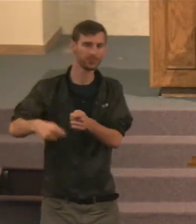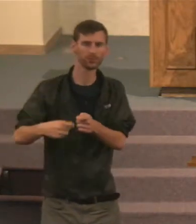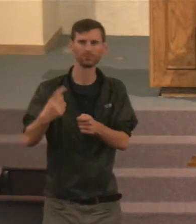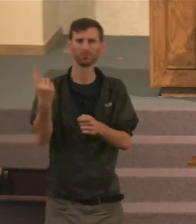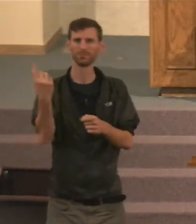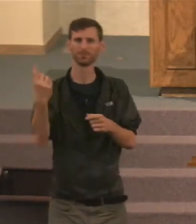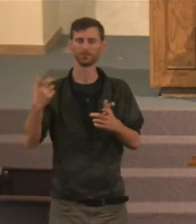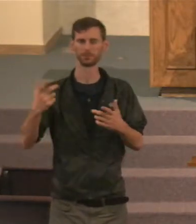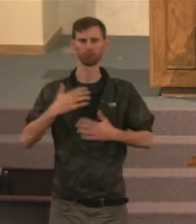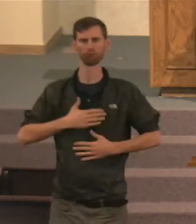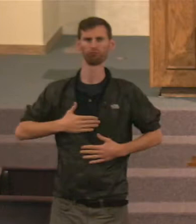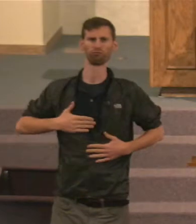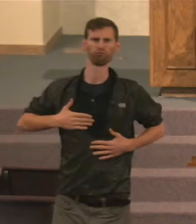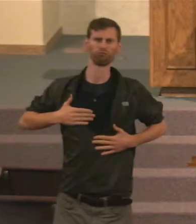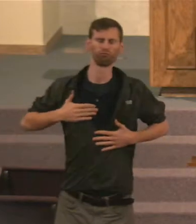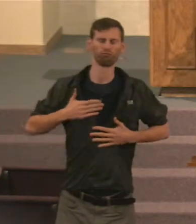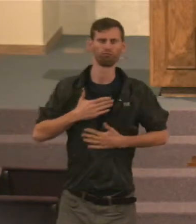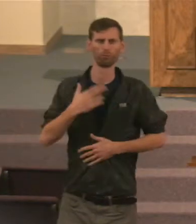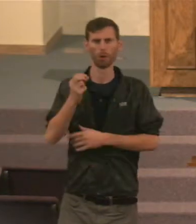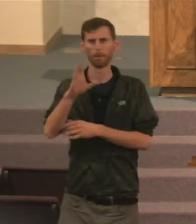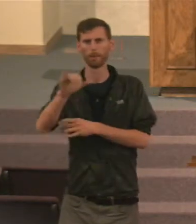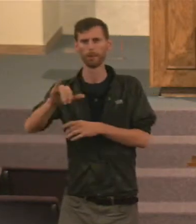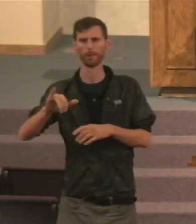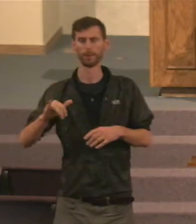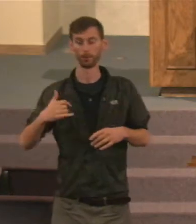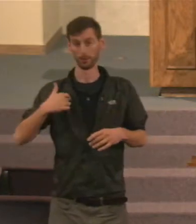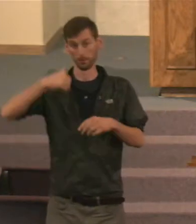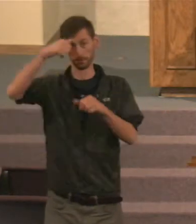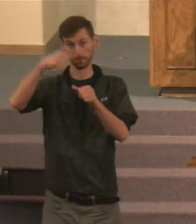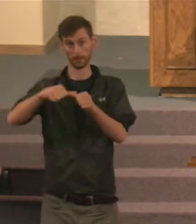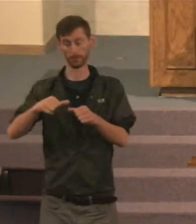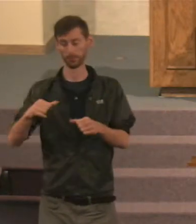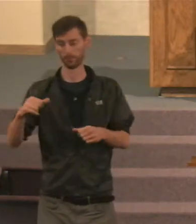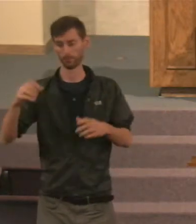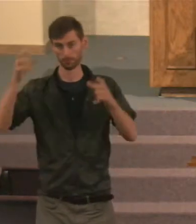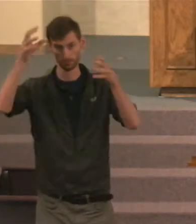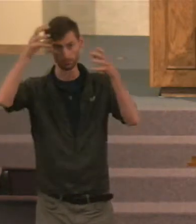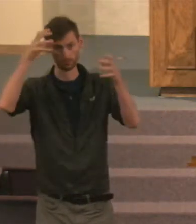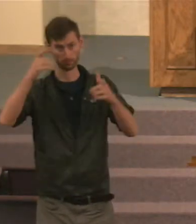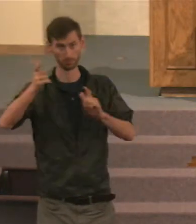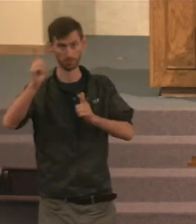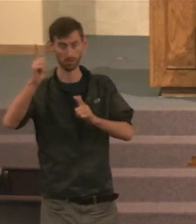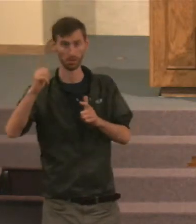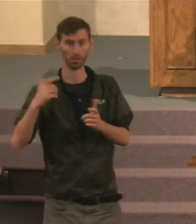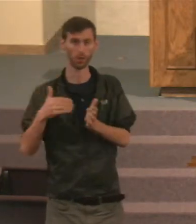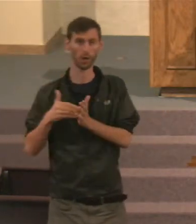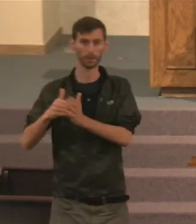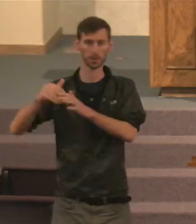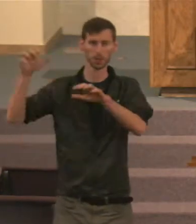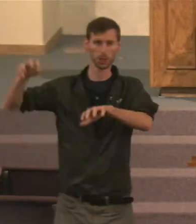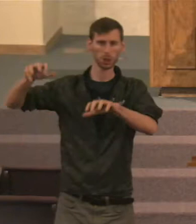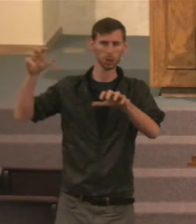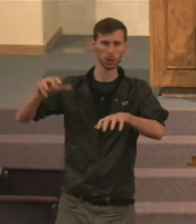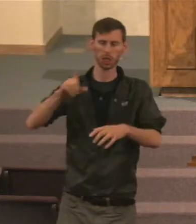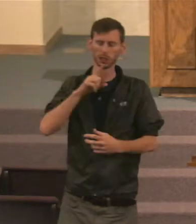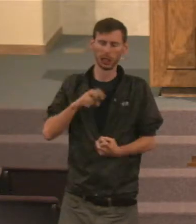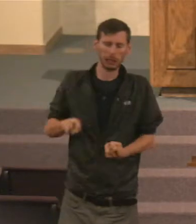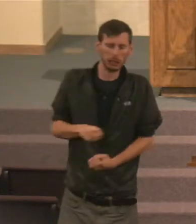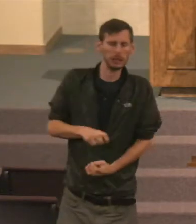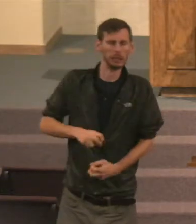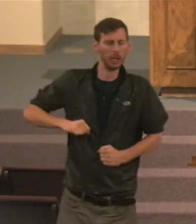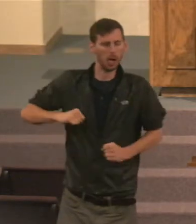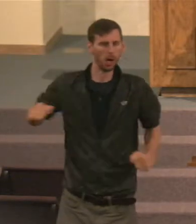much. I can remember going deer hunting. And a lot of times we'd go, would be raining outside and freezing cold.